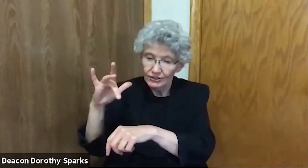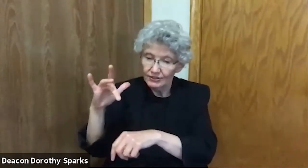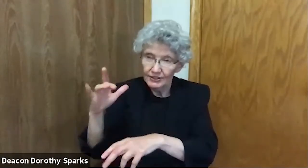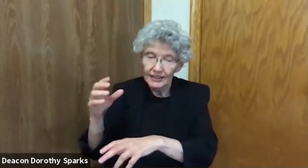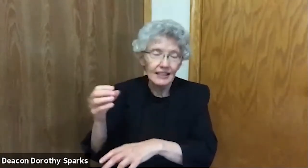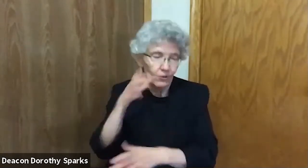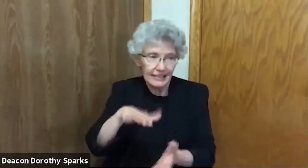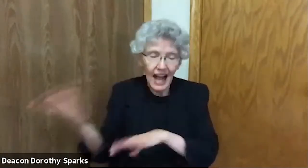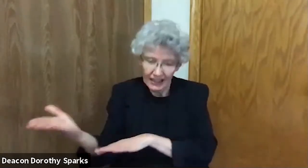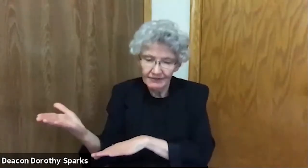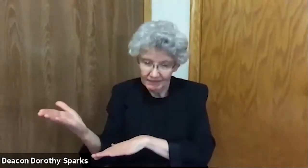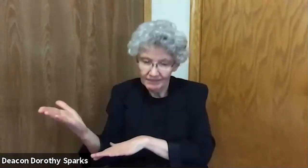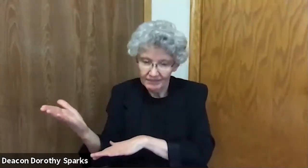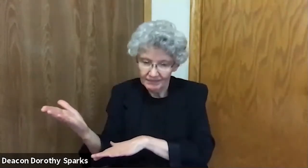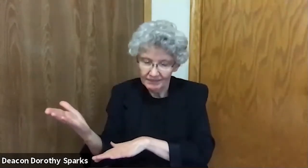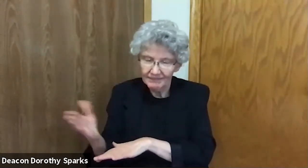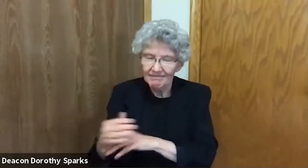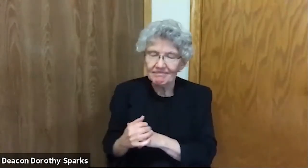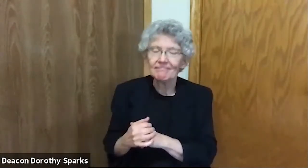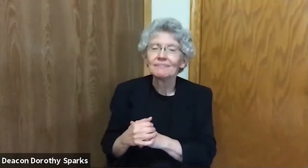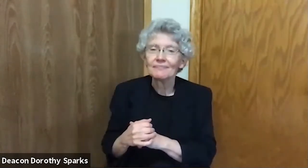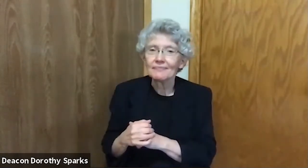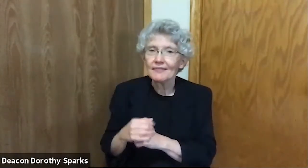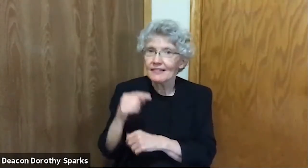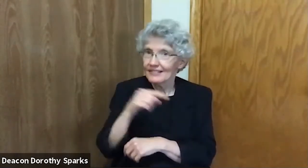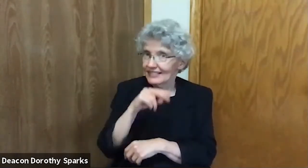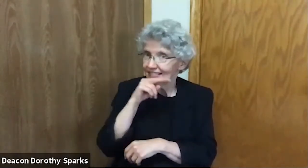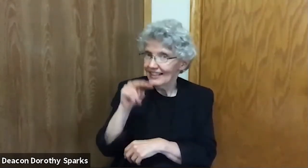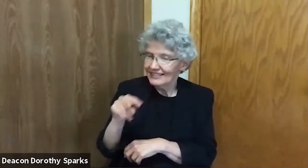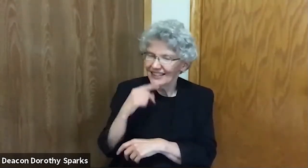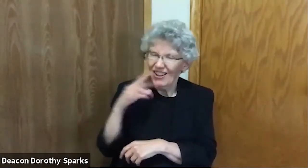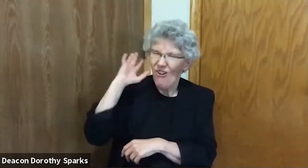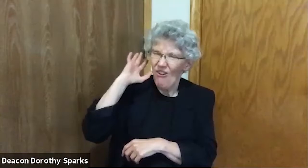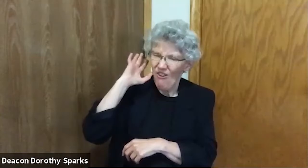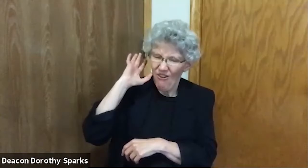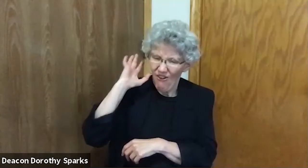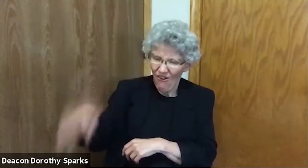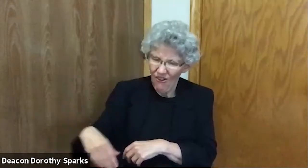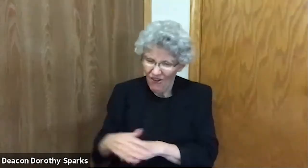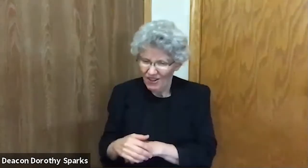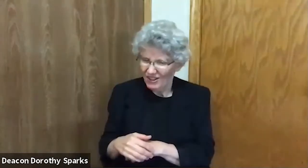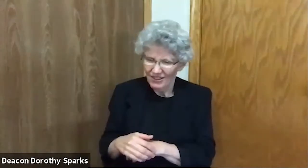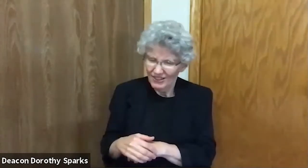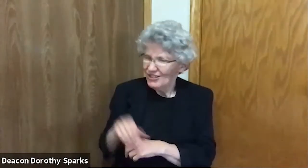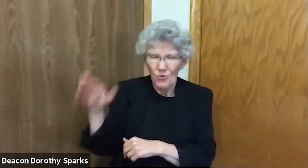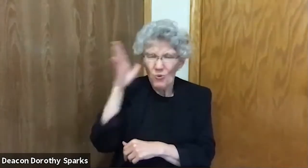He told us not to eat fruit from that tree or even touch it. If we do, we will die. No, you